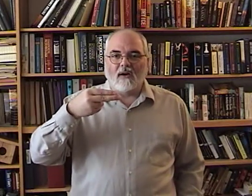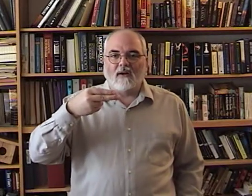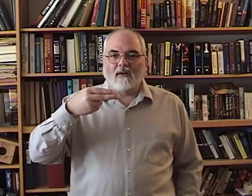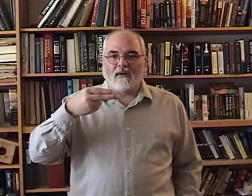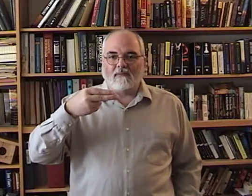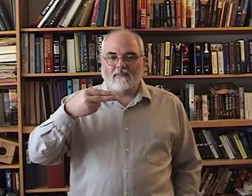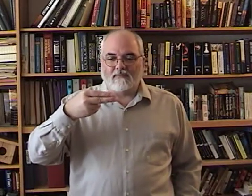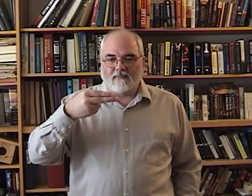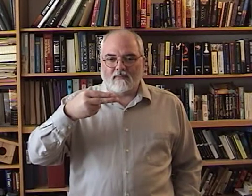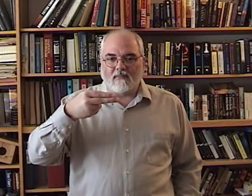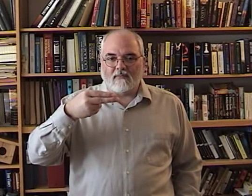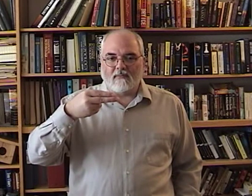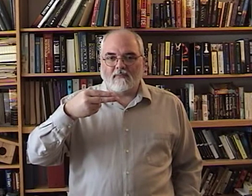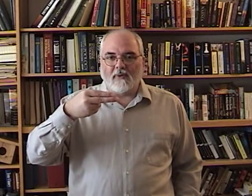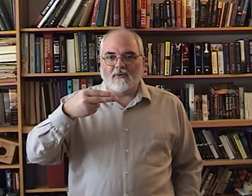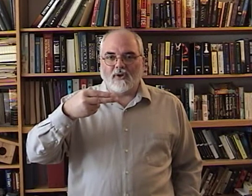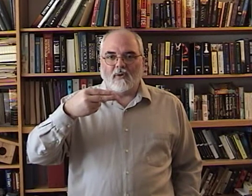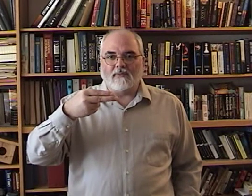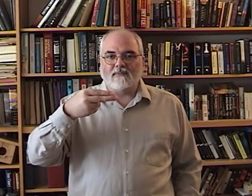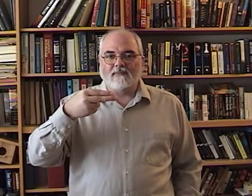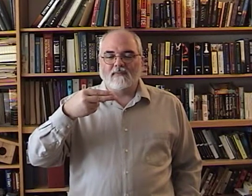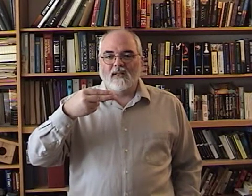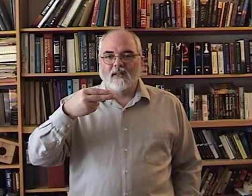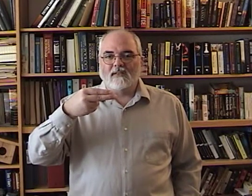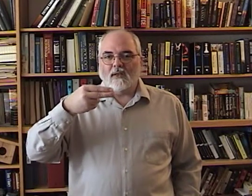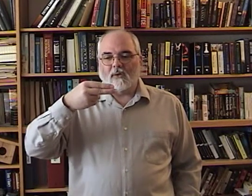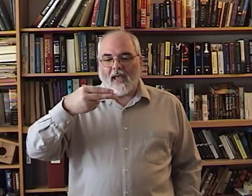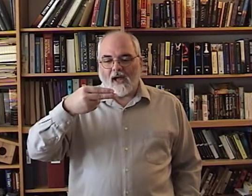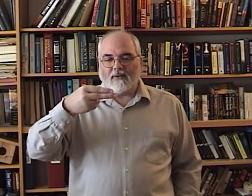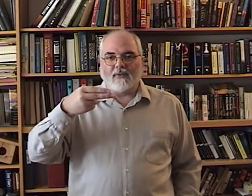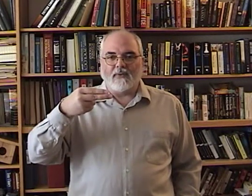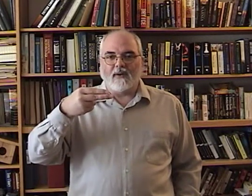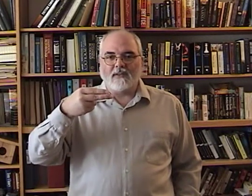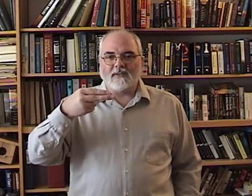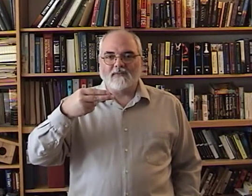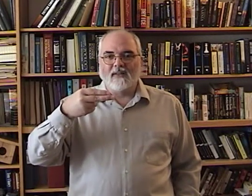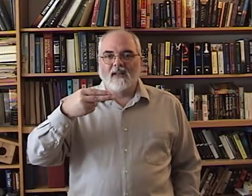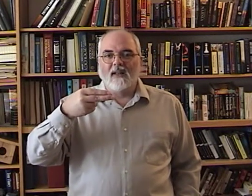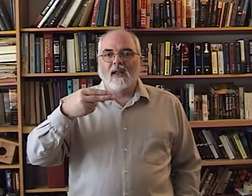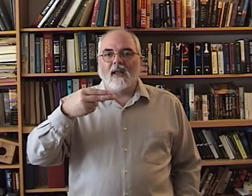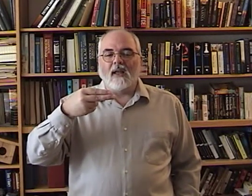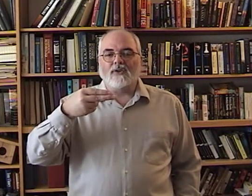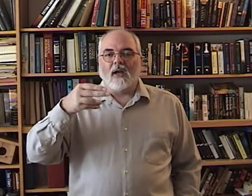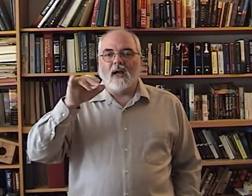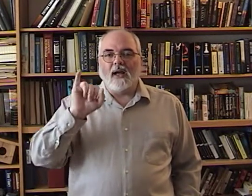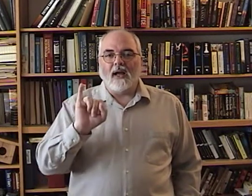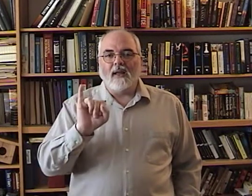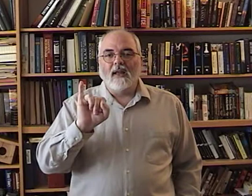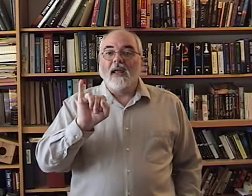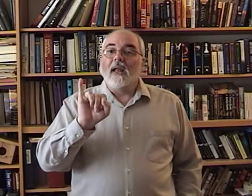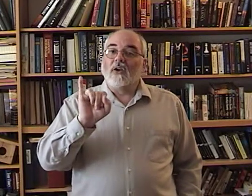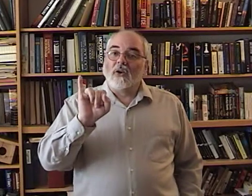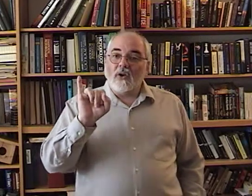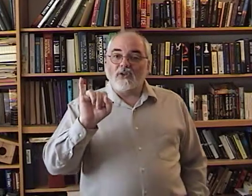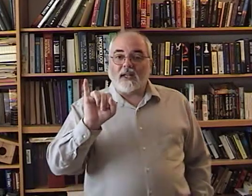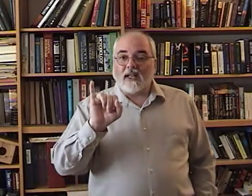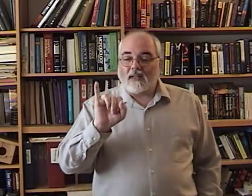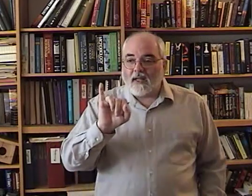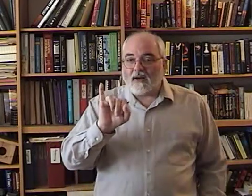being shown. So, half of your fingers. H. I. Looks like the letter